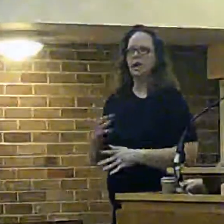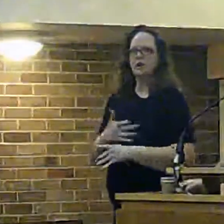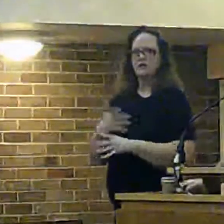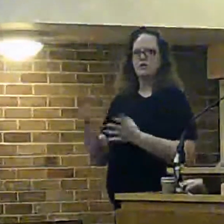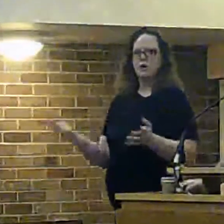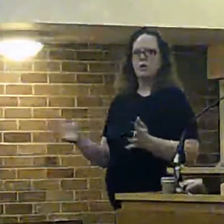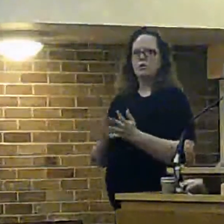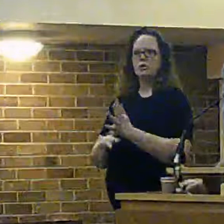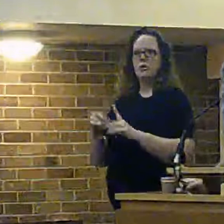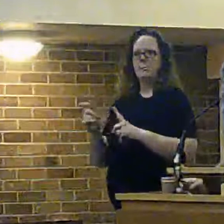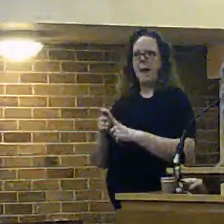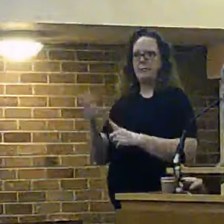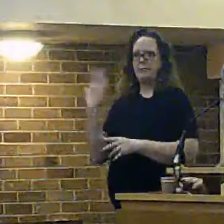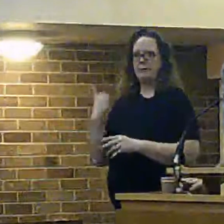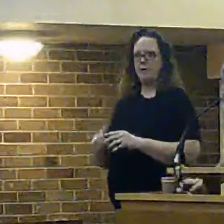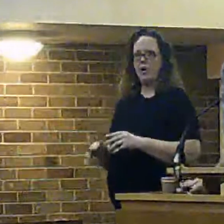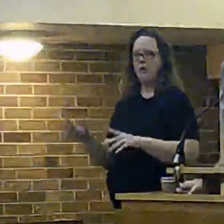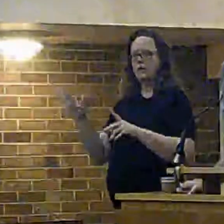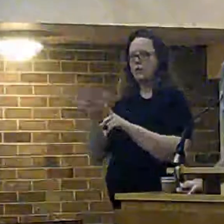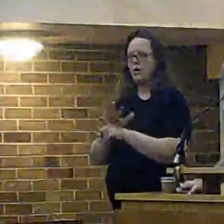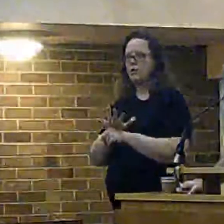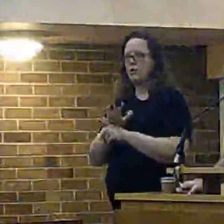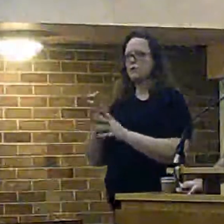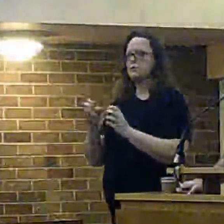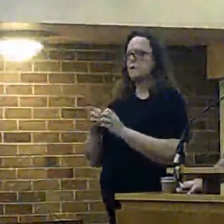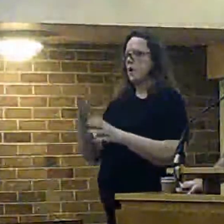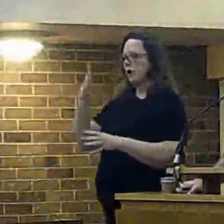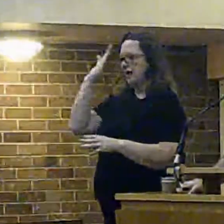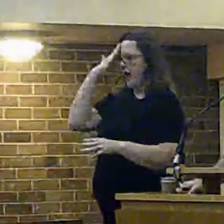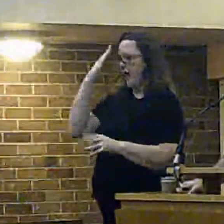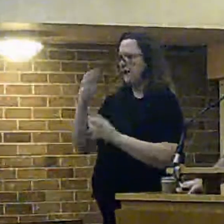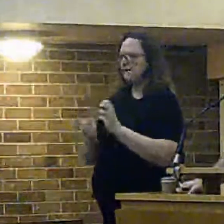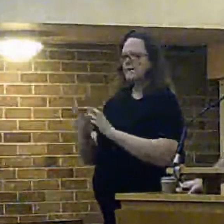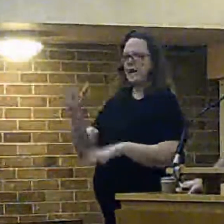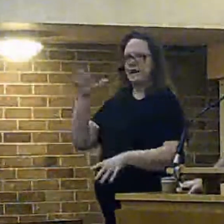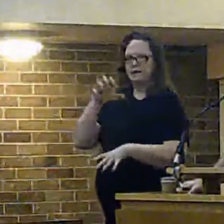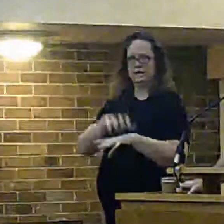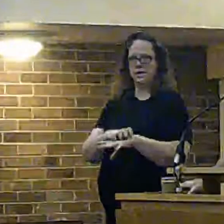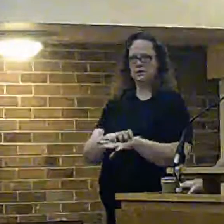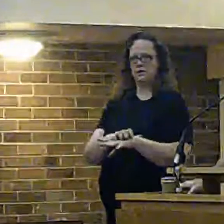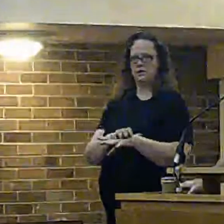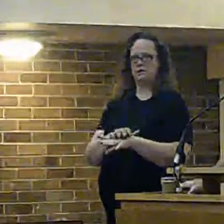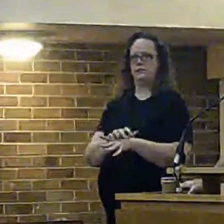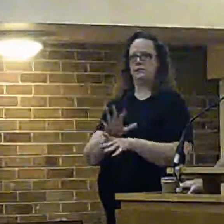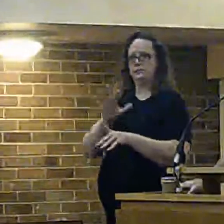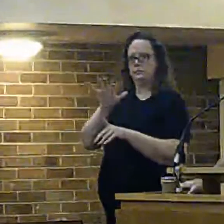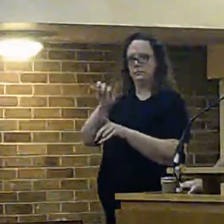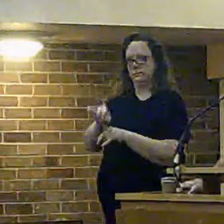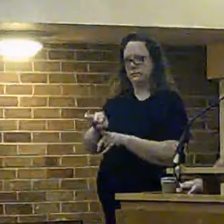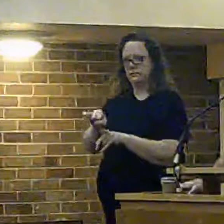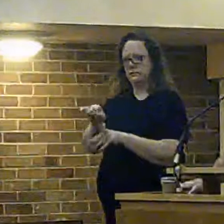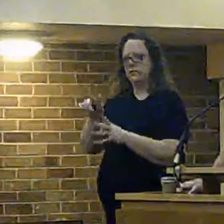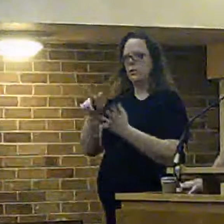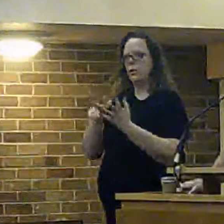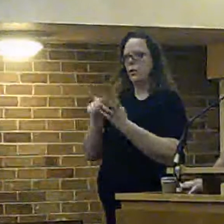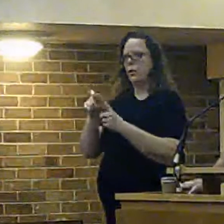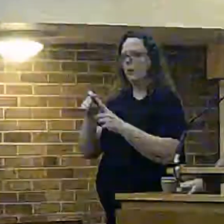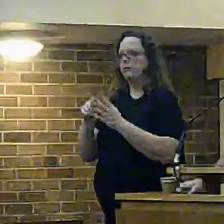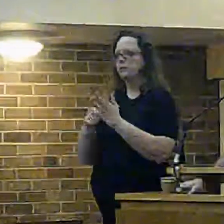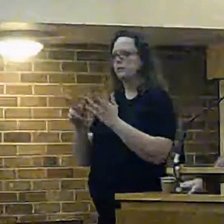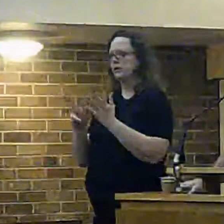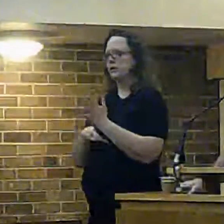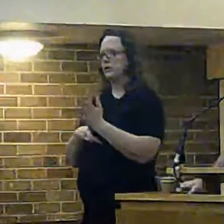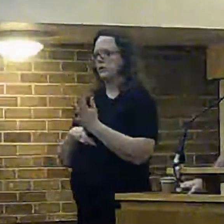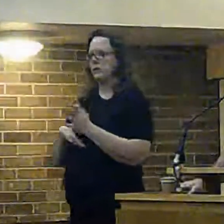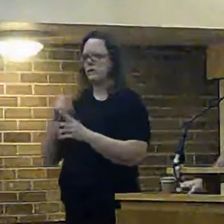the fire station, into Upton. Well, I've made it very clear from the outset, if you think back to the